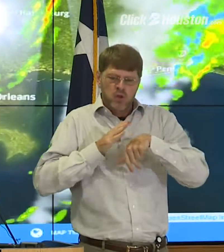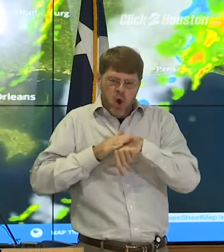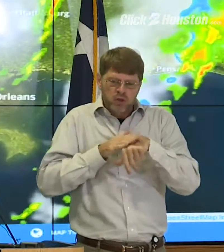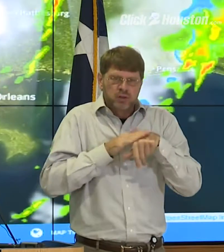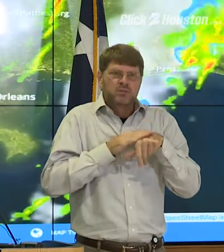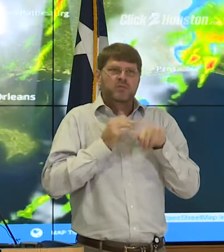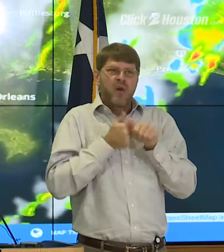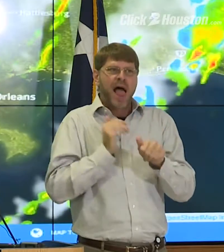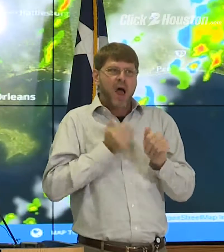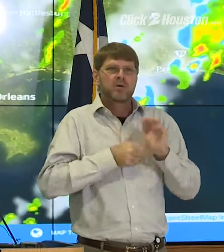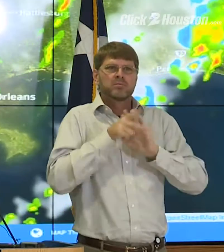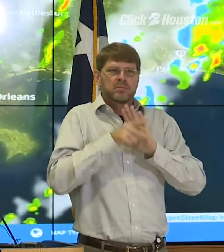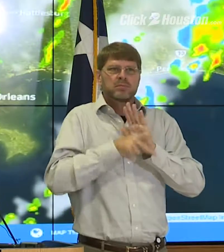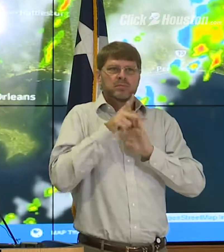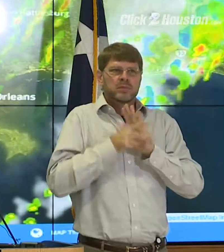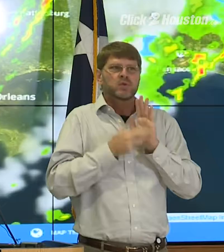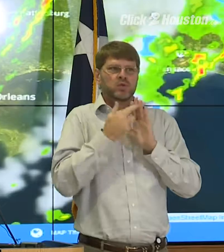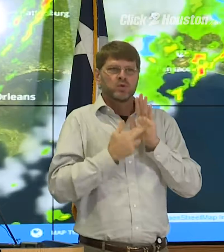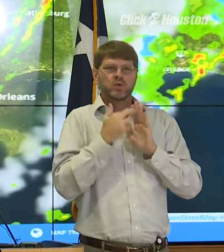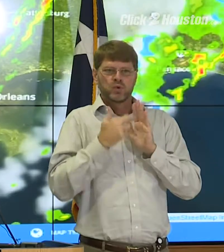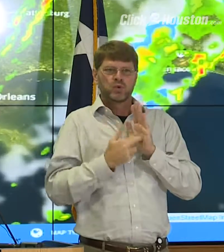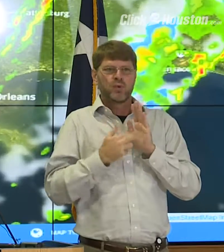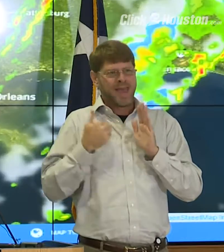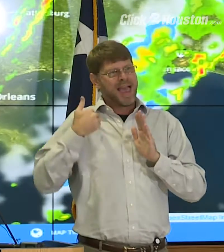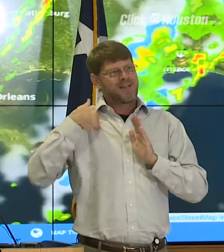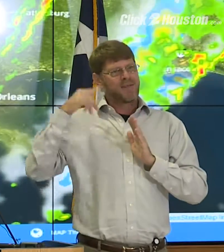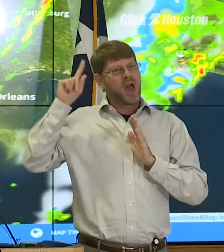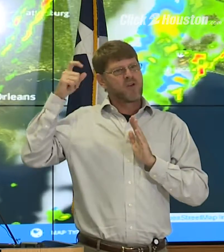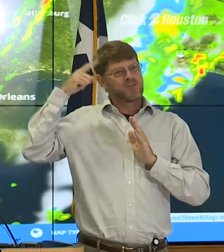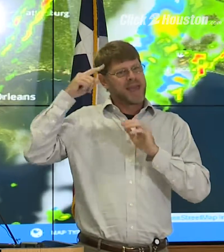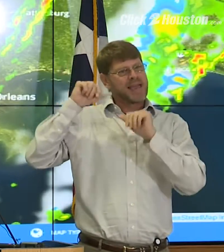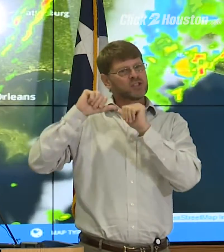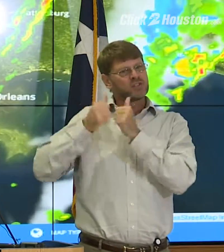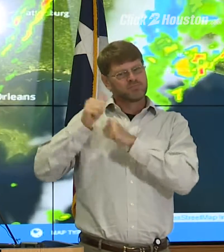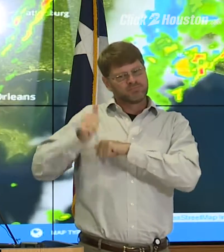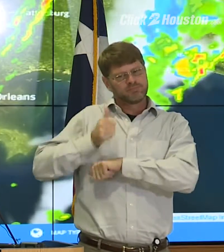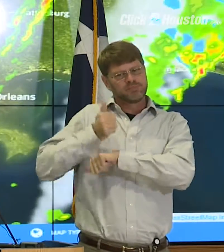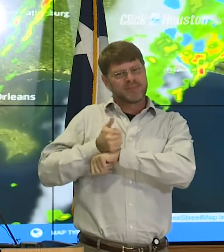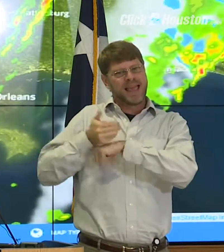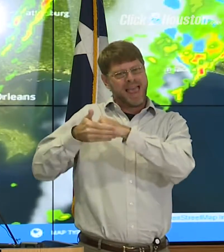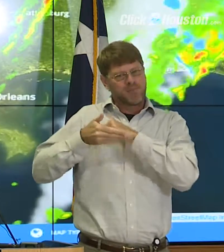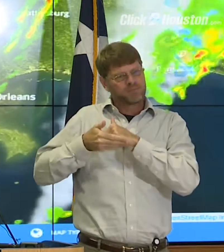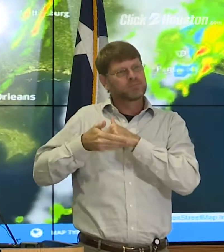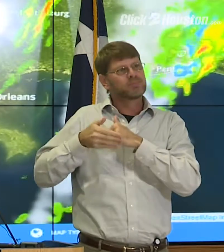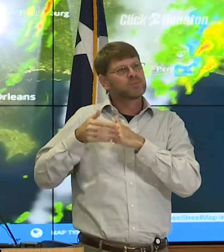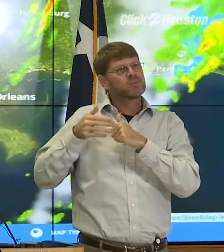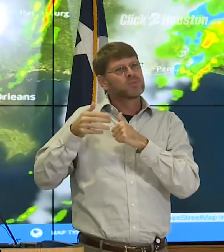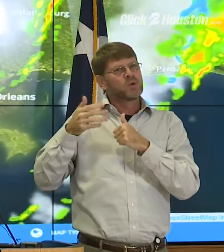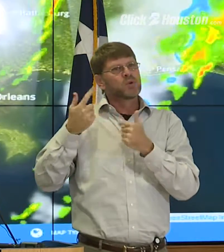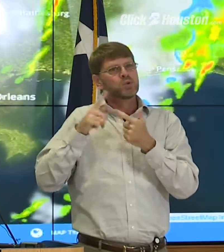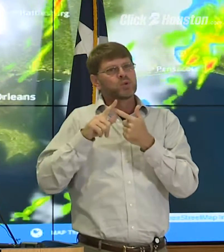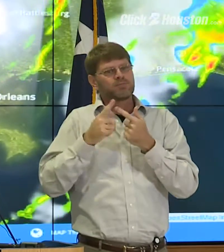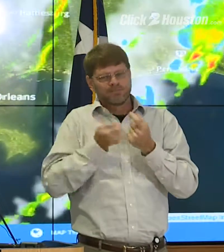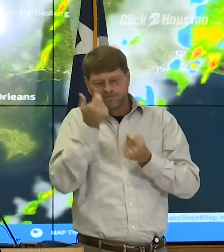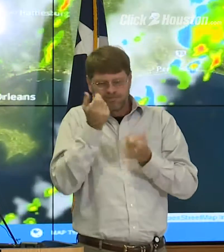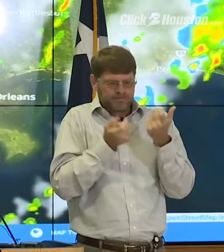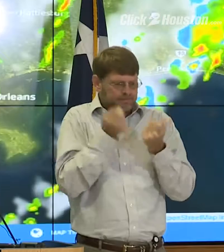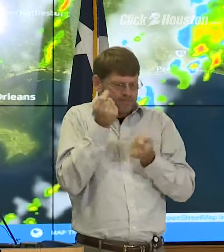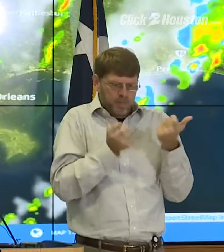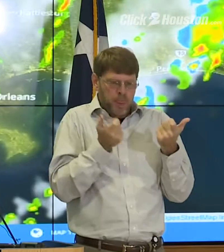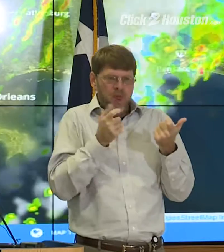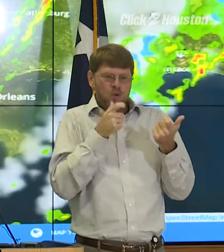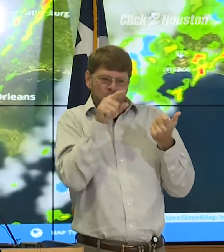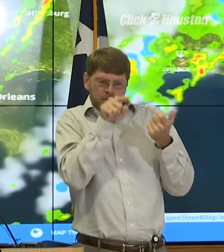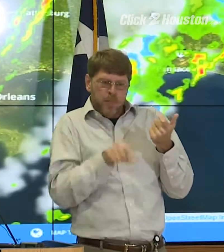guided by policy. We have our governmental agencies that help us, you know, weed out anyone